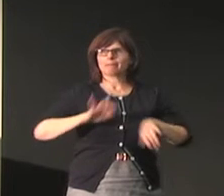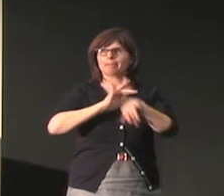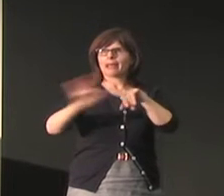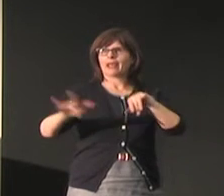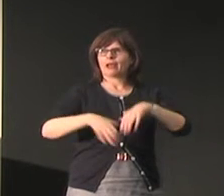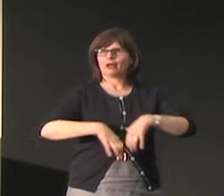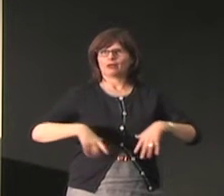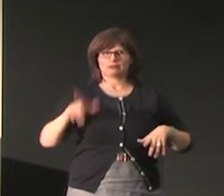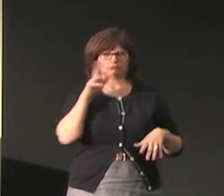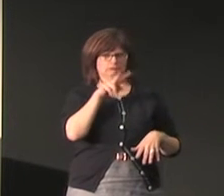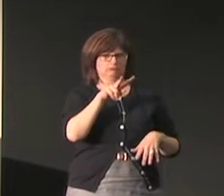your shoulders bared